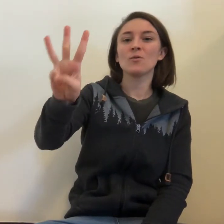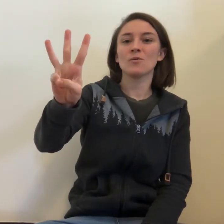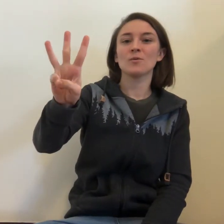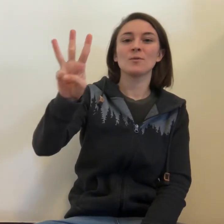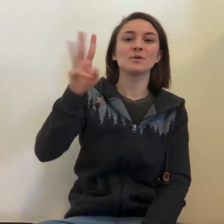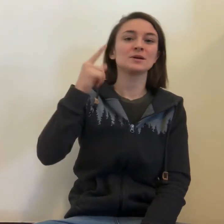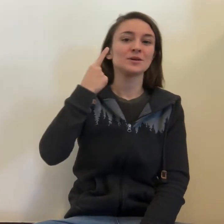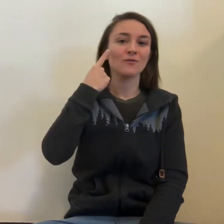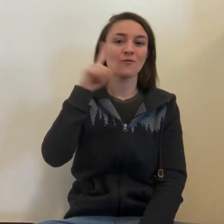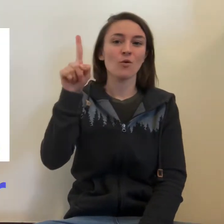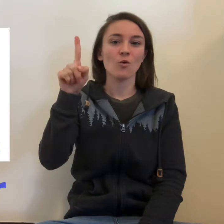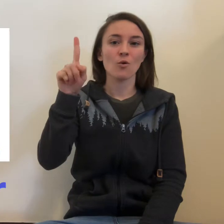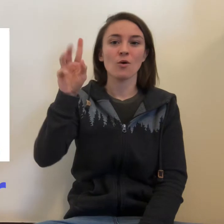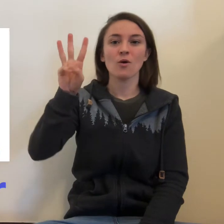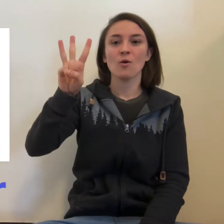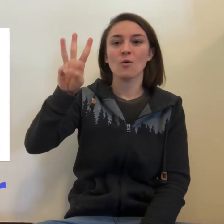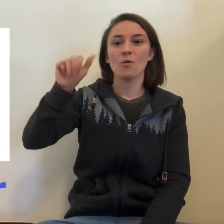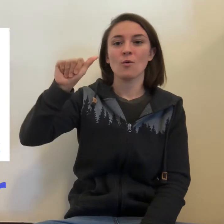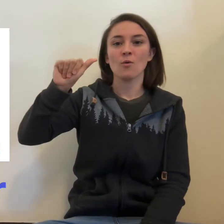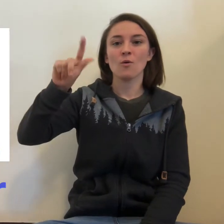W is for